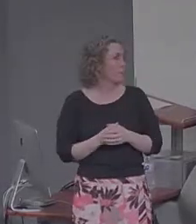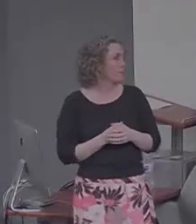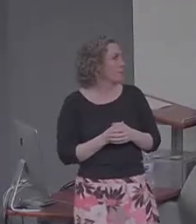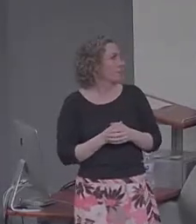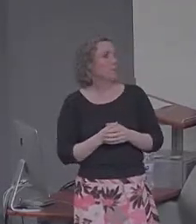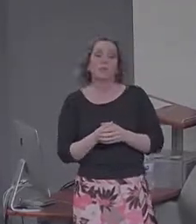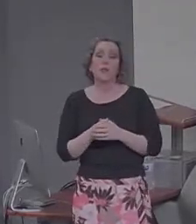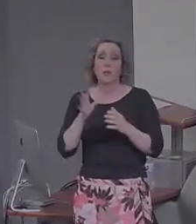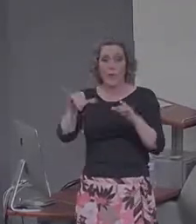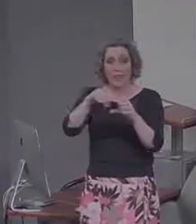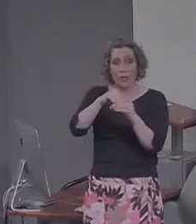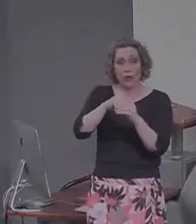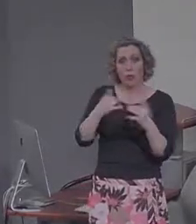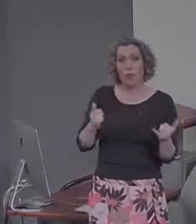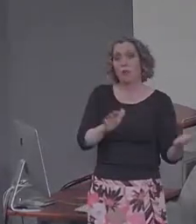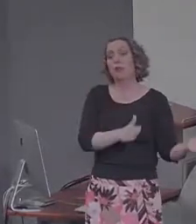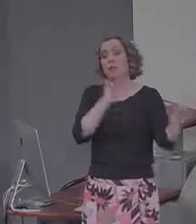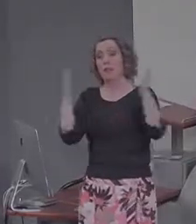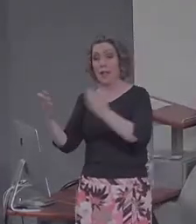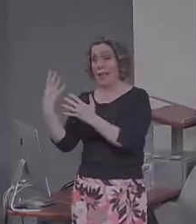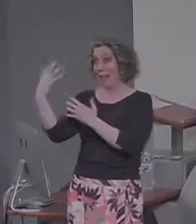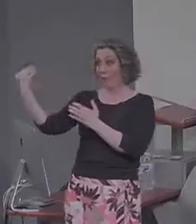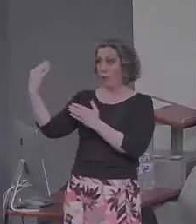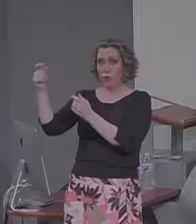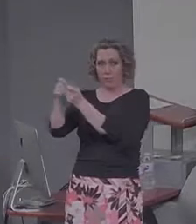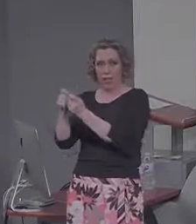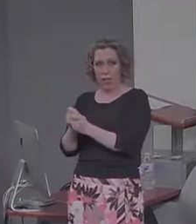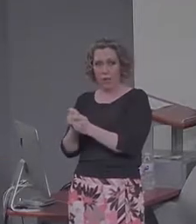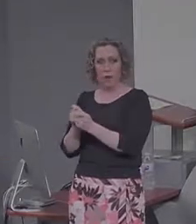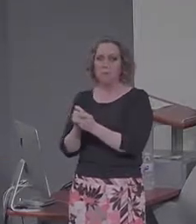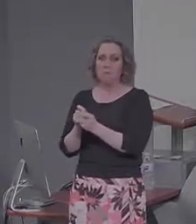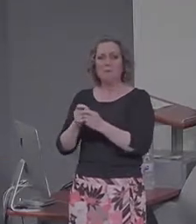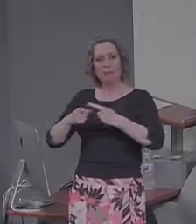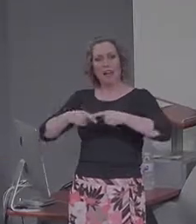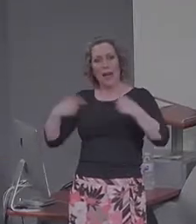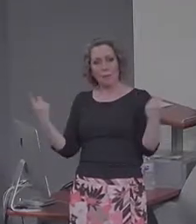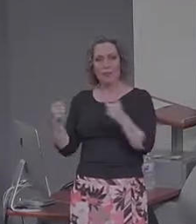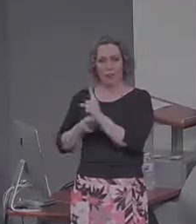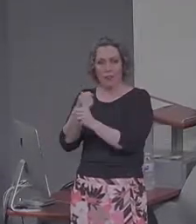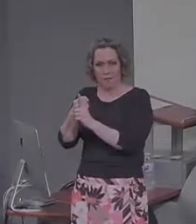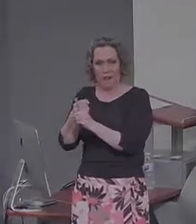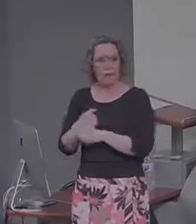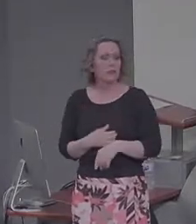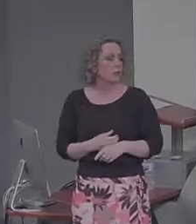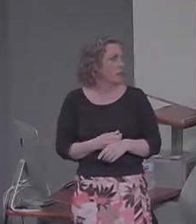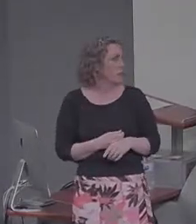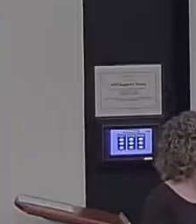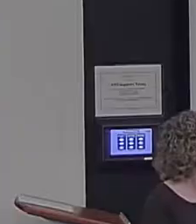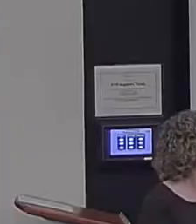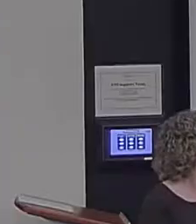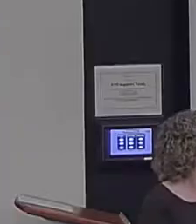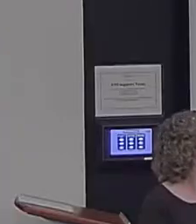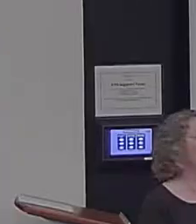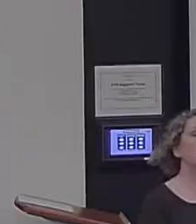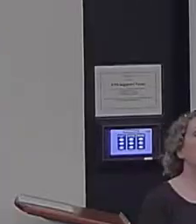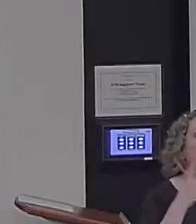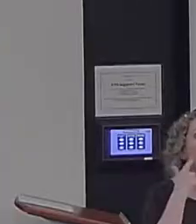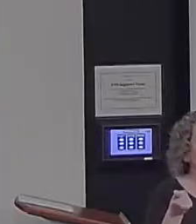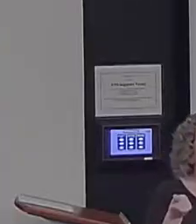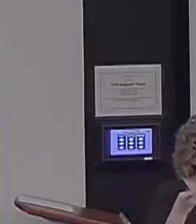details? Well, there it has actually the opposite effect. So there's actually a few more, a couple of more external details